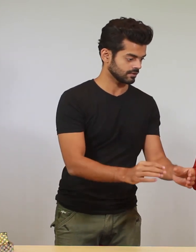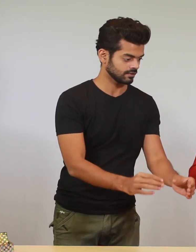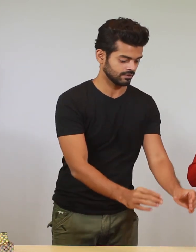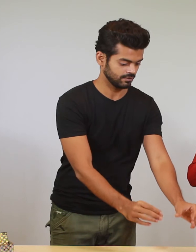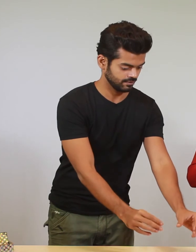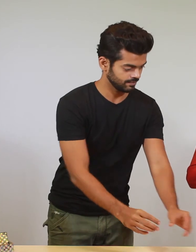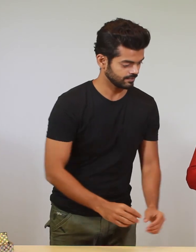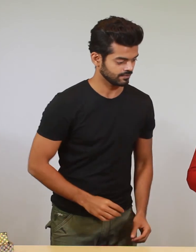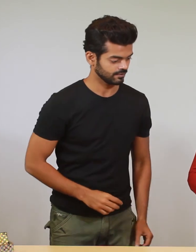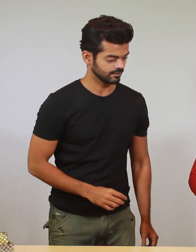there that's done